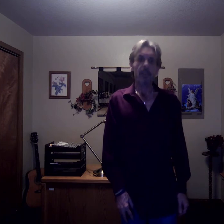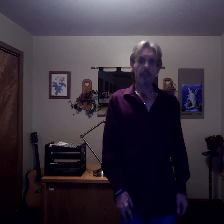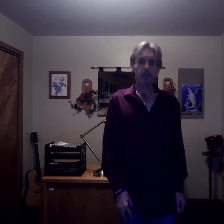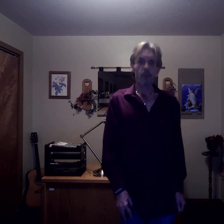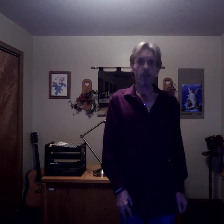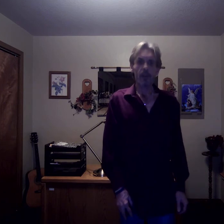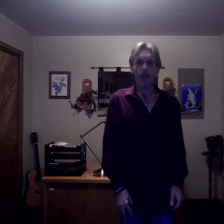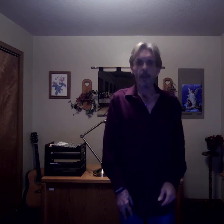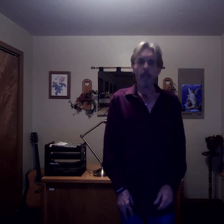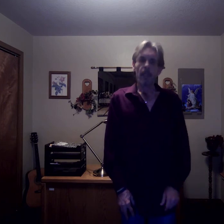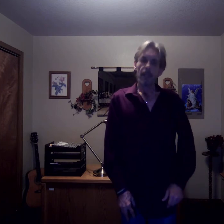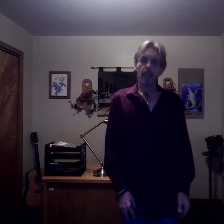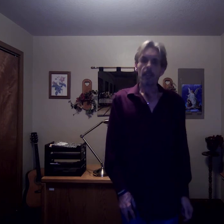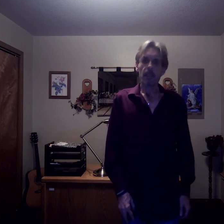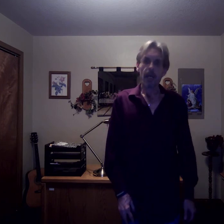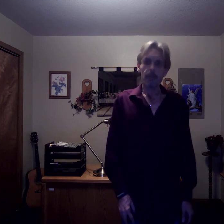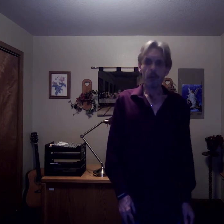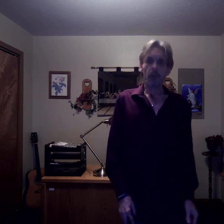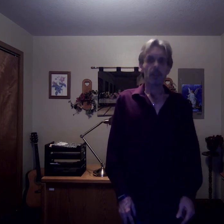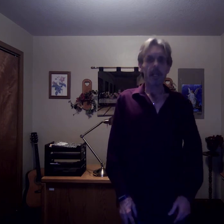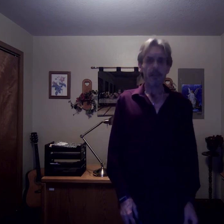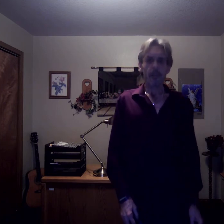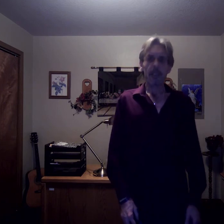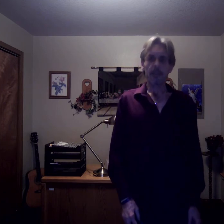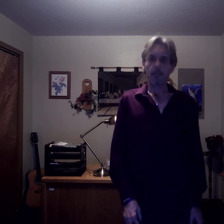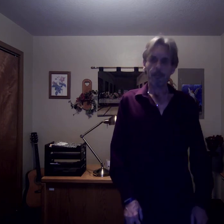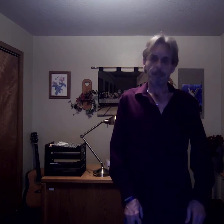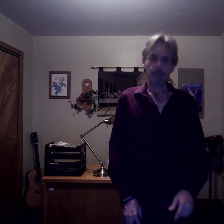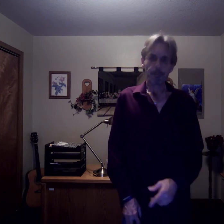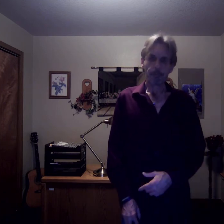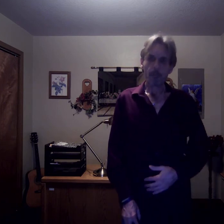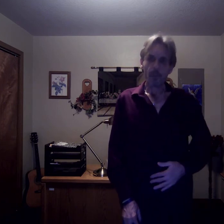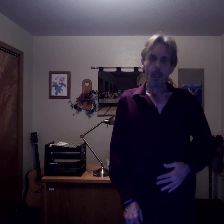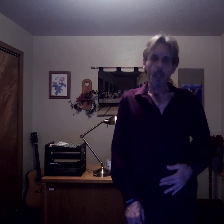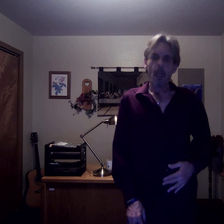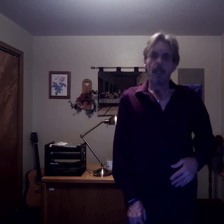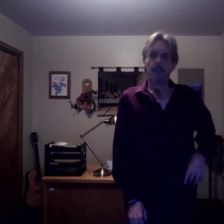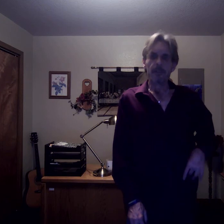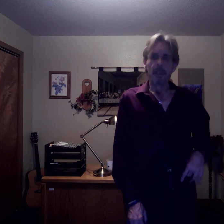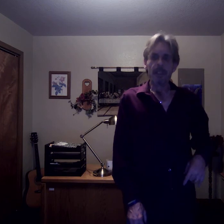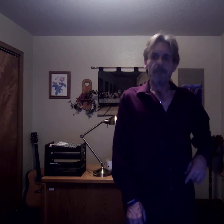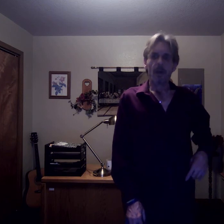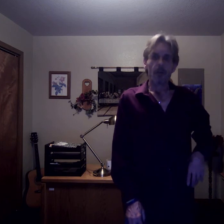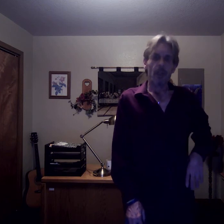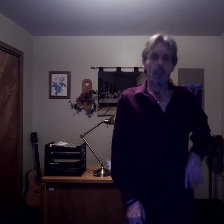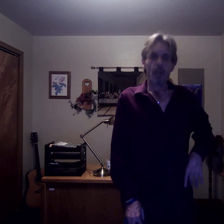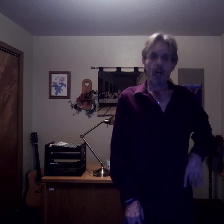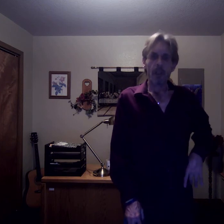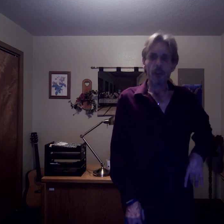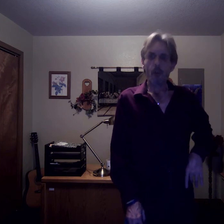high school than non-musical classmates. The study involved 112